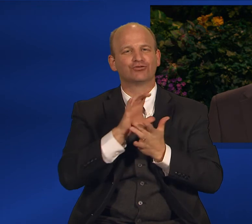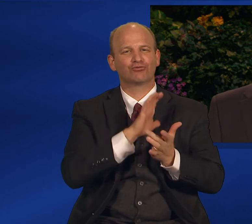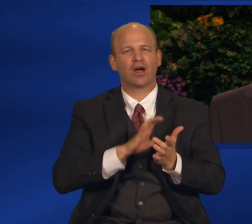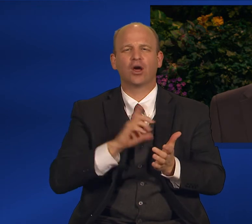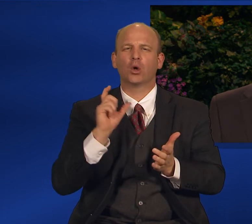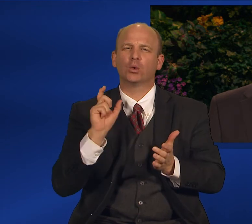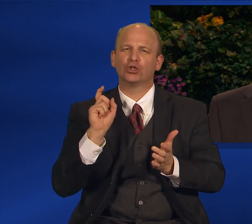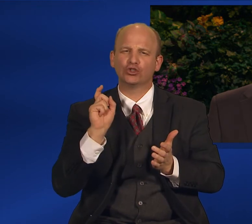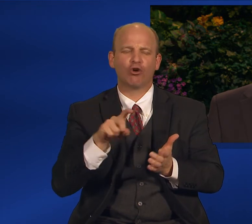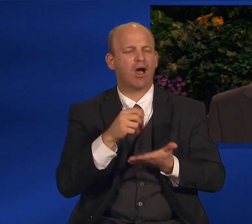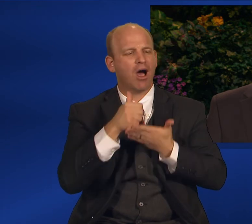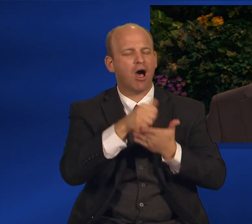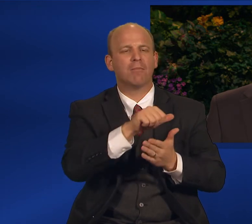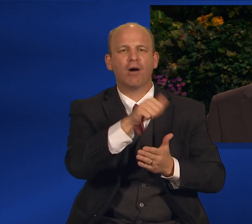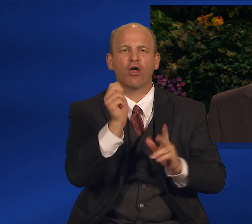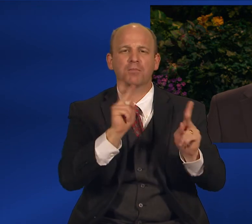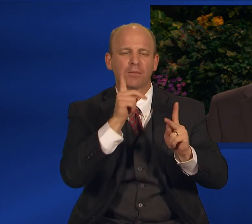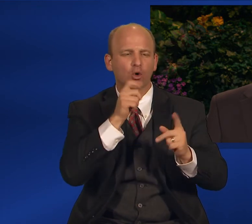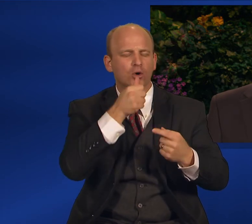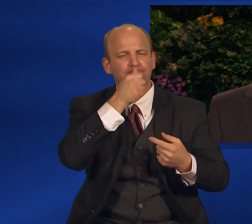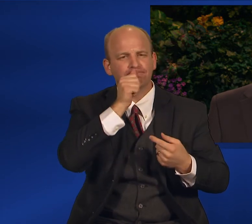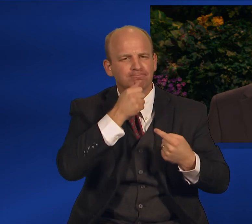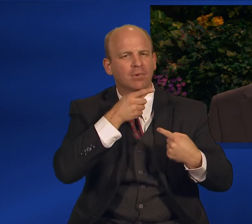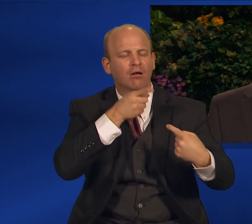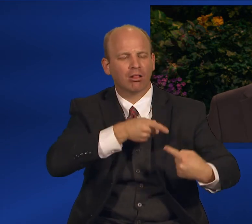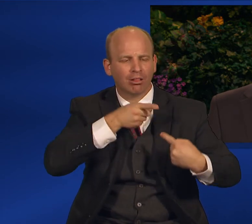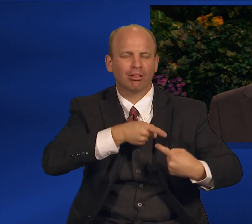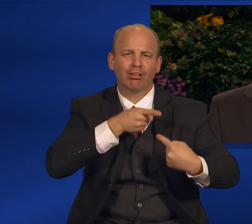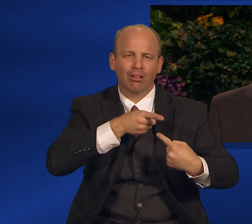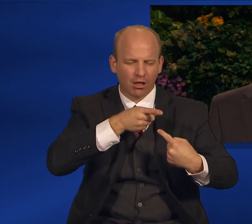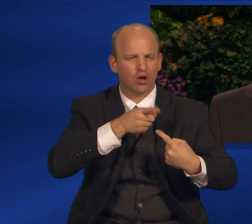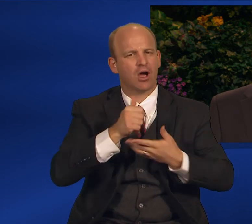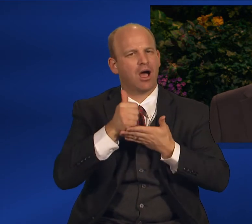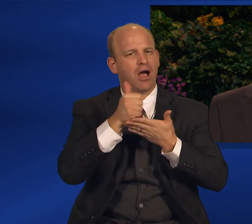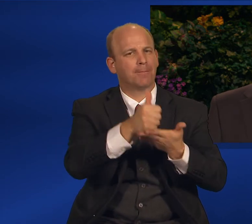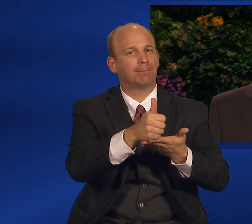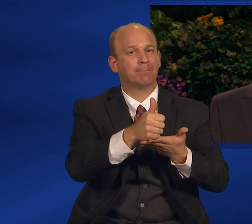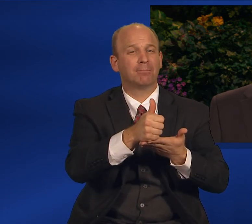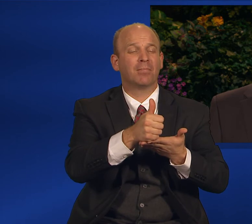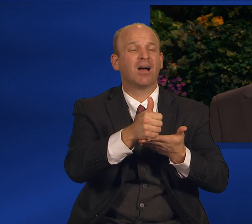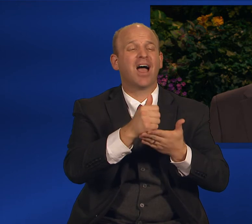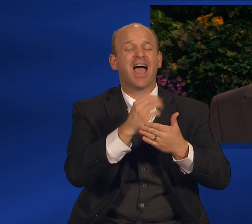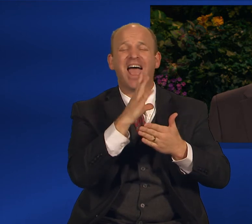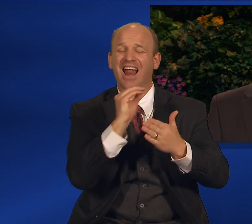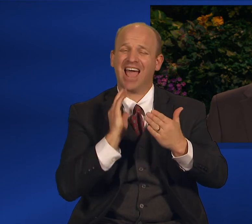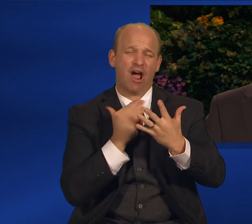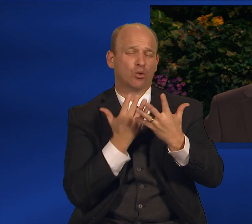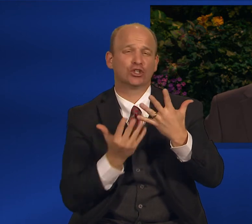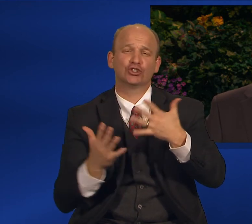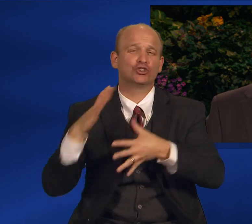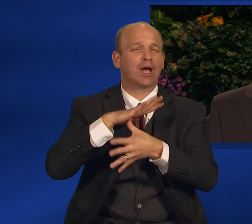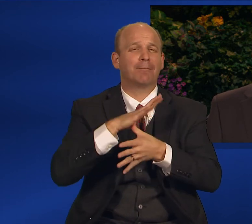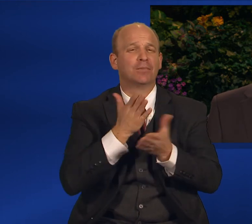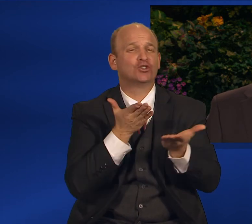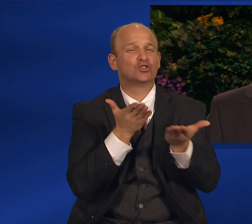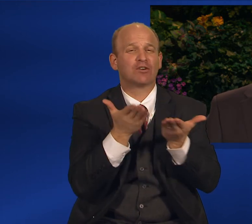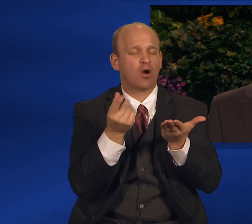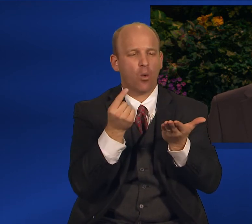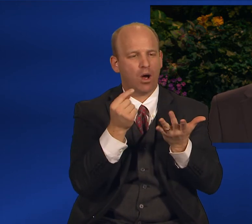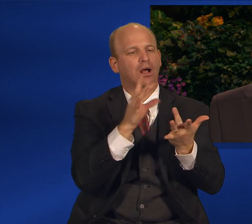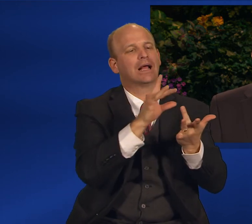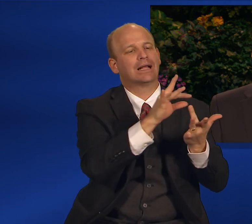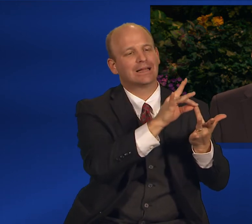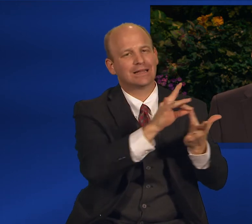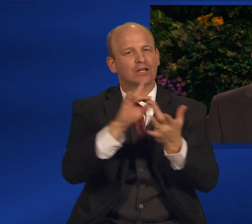Even so, our greatest redemptive service will be to lead them to Christ. Without His redemption